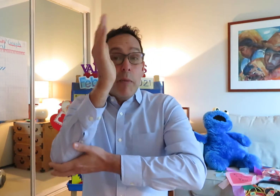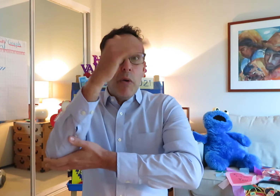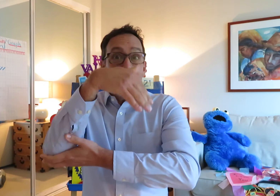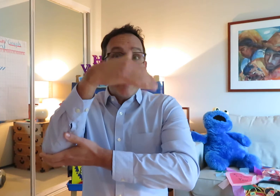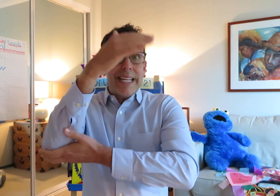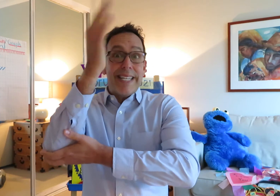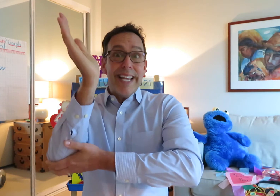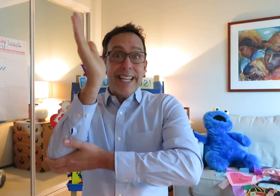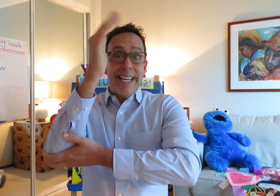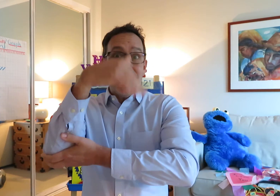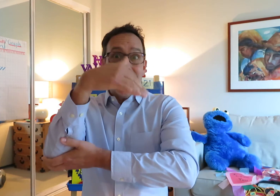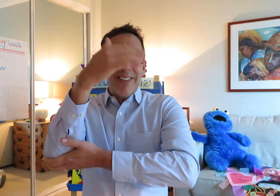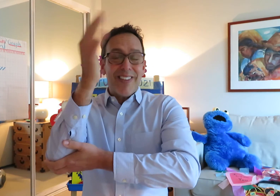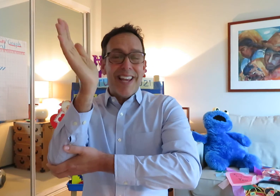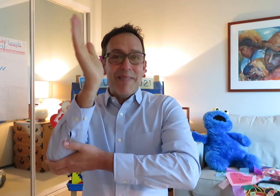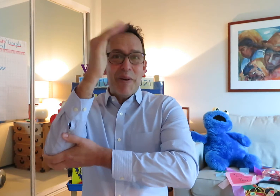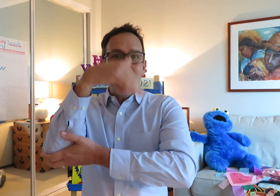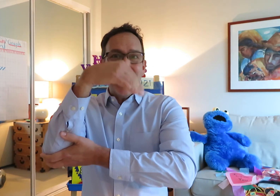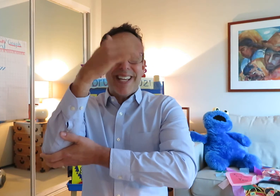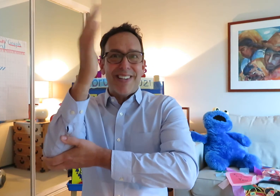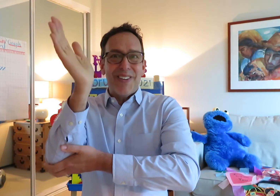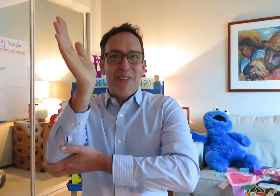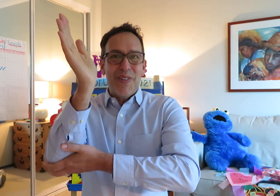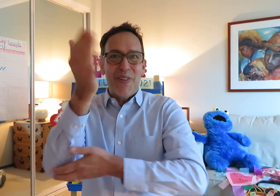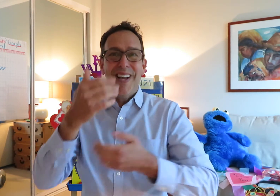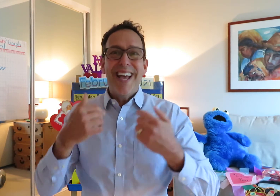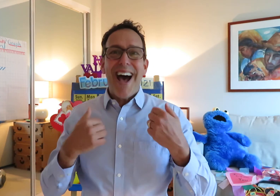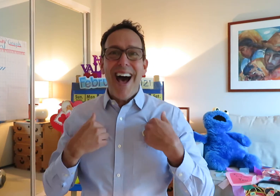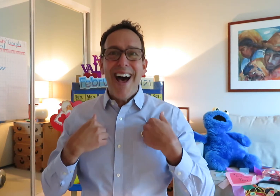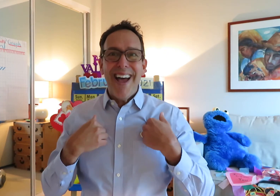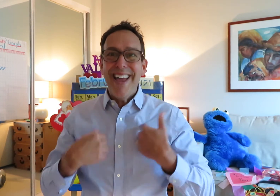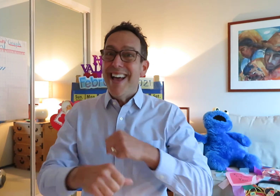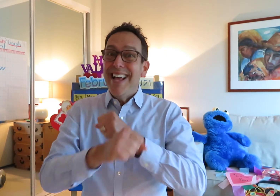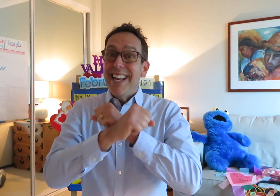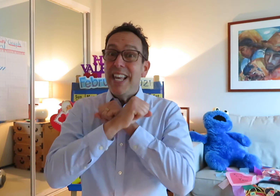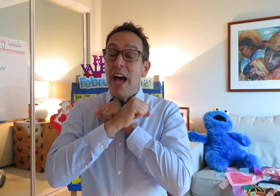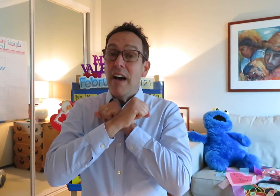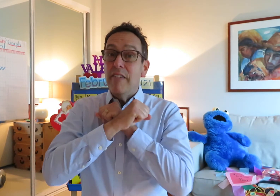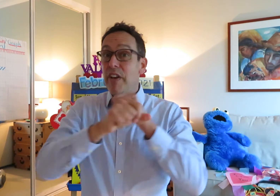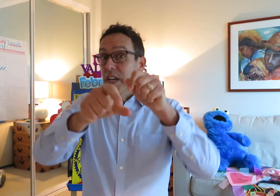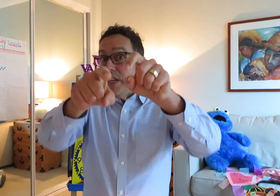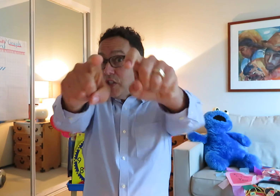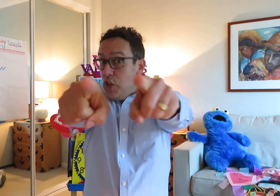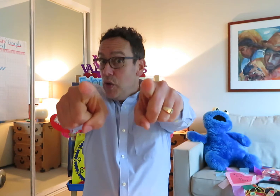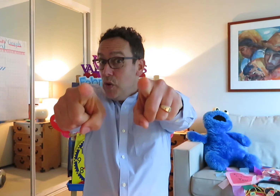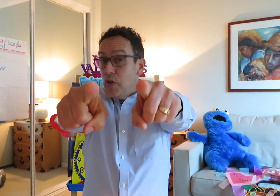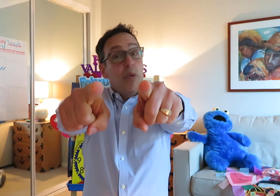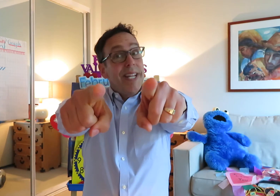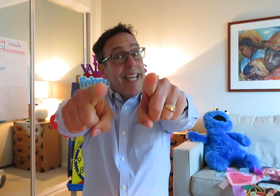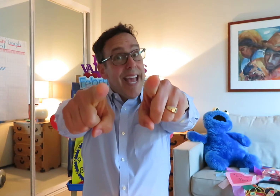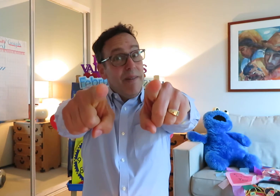Skinnamarink-a-dink-a-dink, Skinnamarink-a-do. I love you. Do it again.